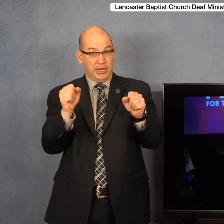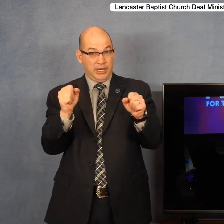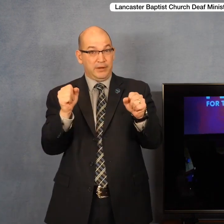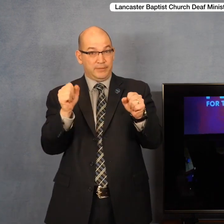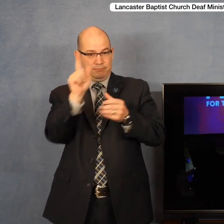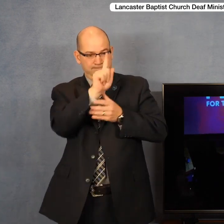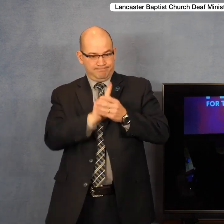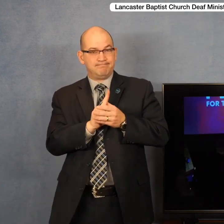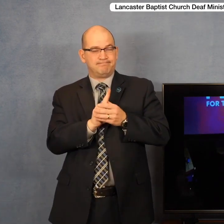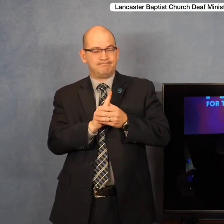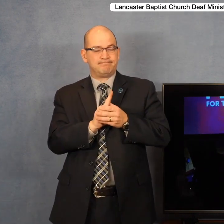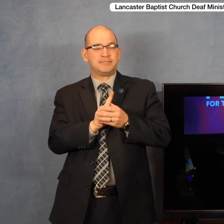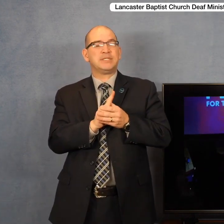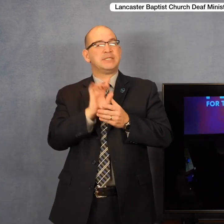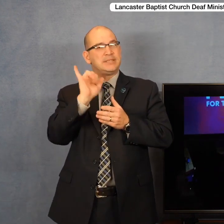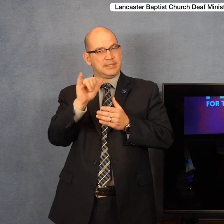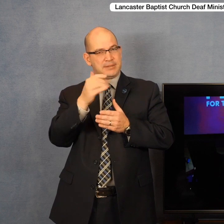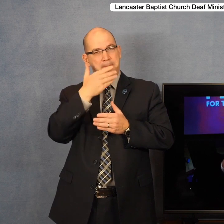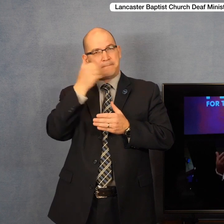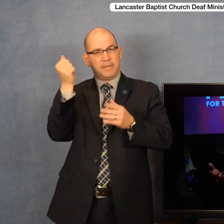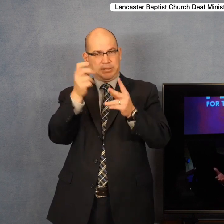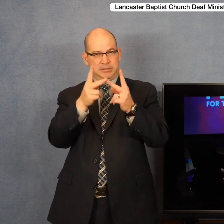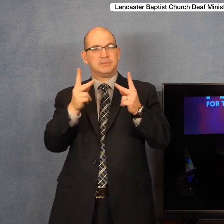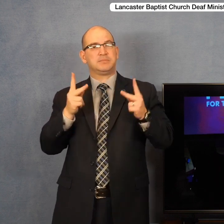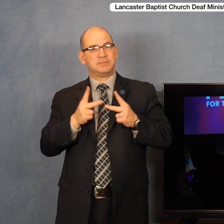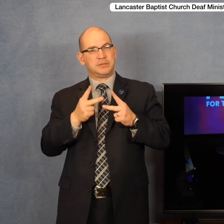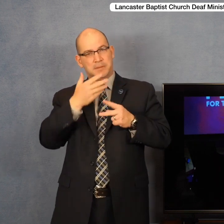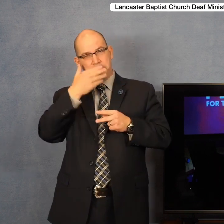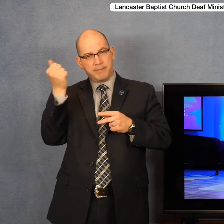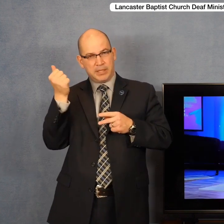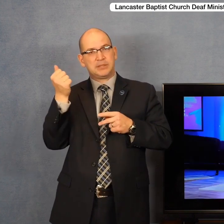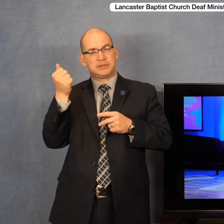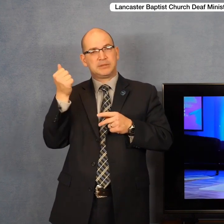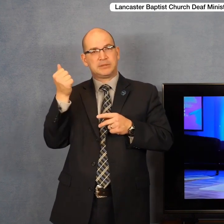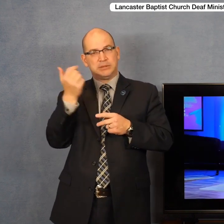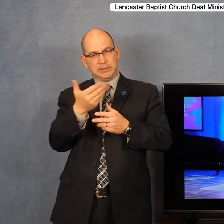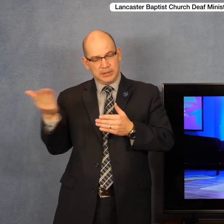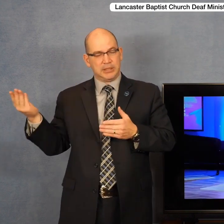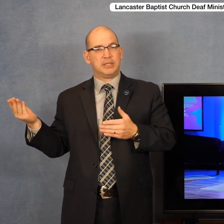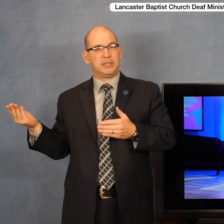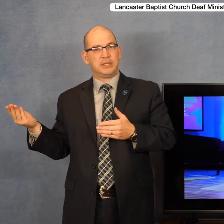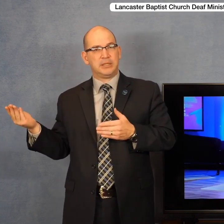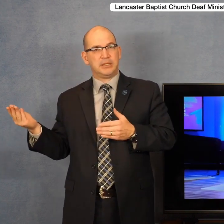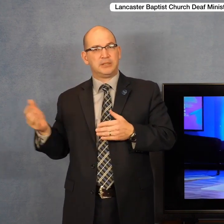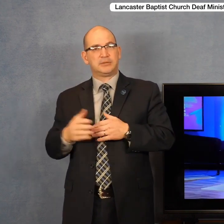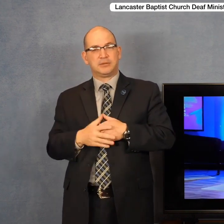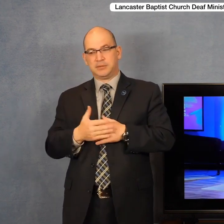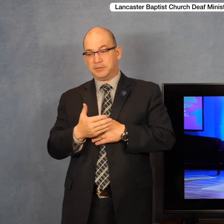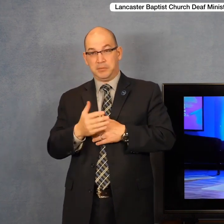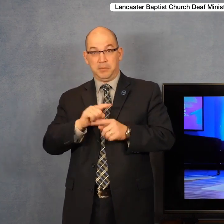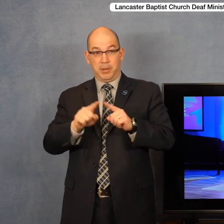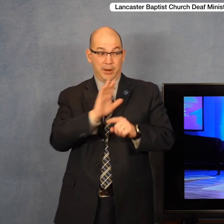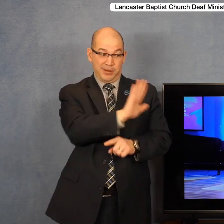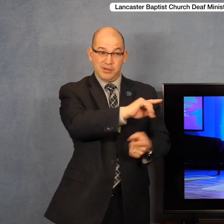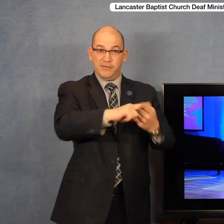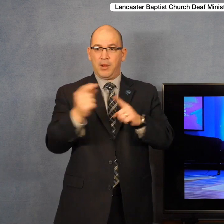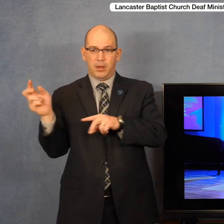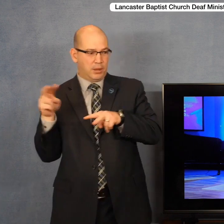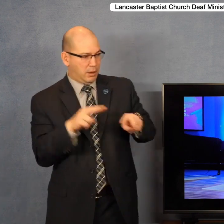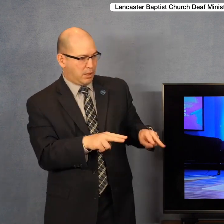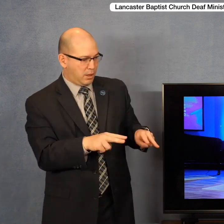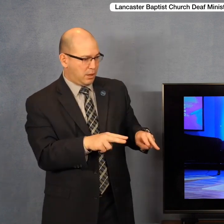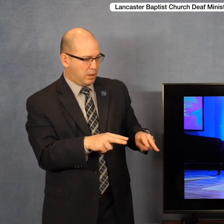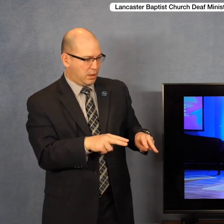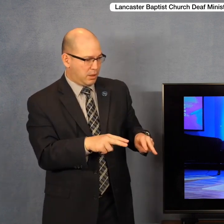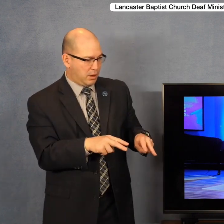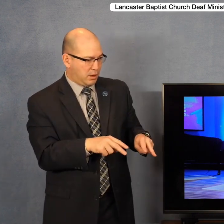people were afraid, but then they hear this news. And I want you to see that there in verse number 36. It says,